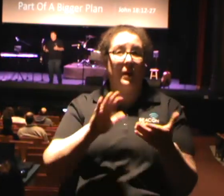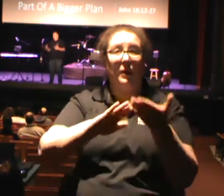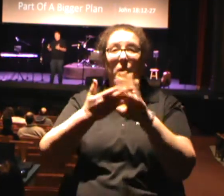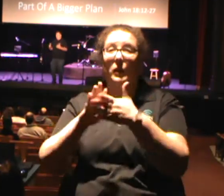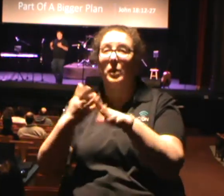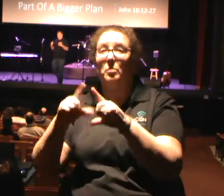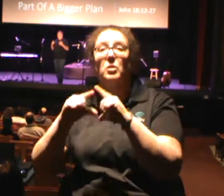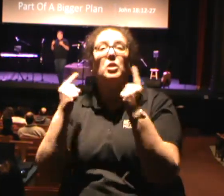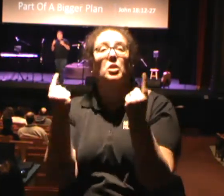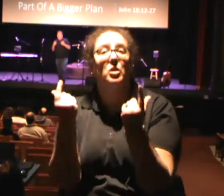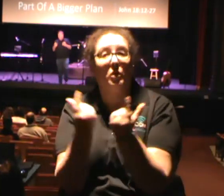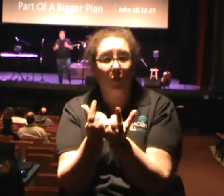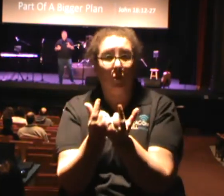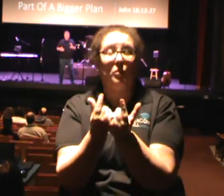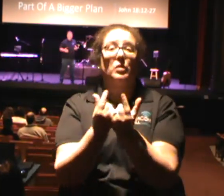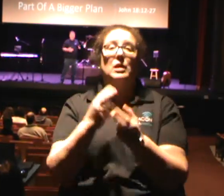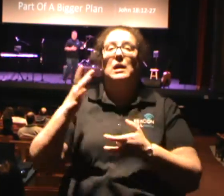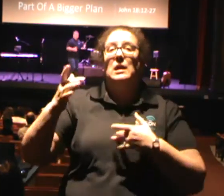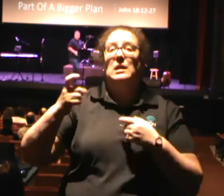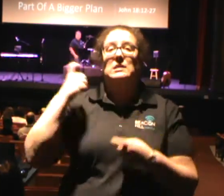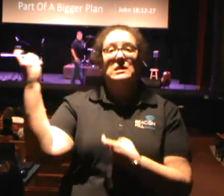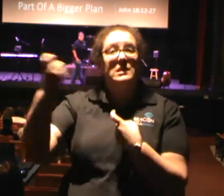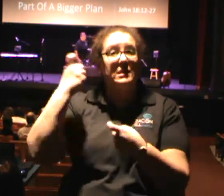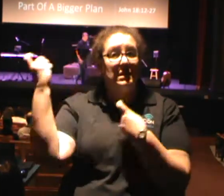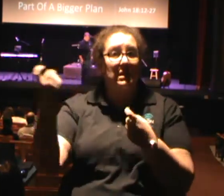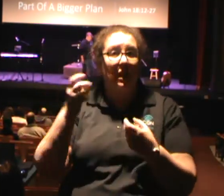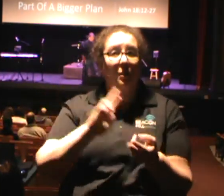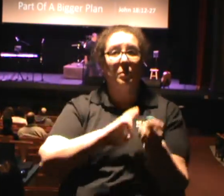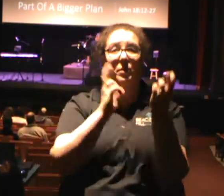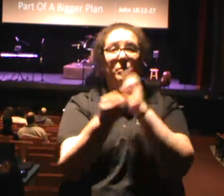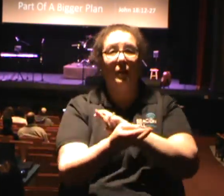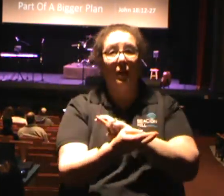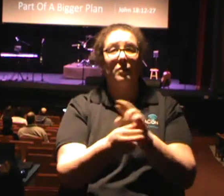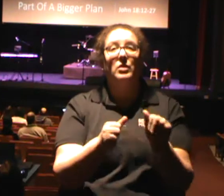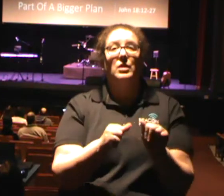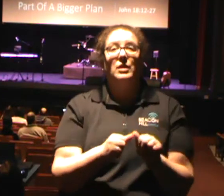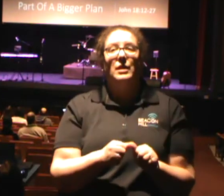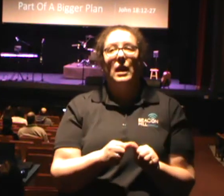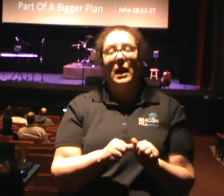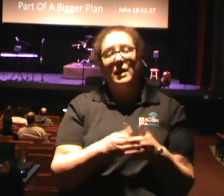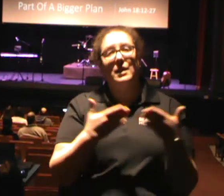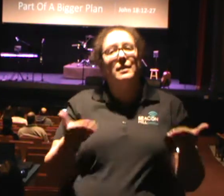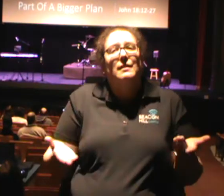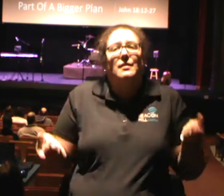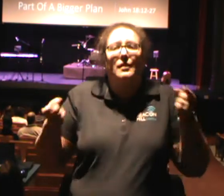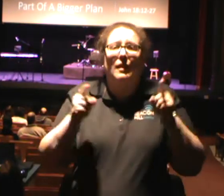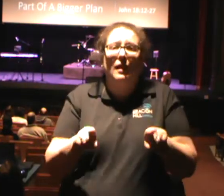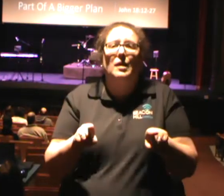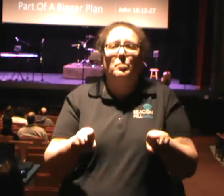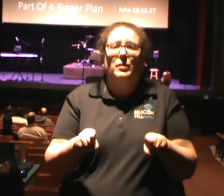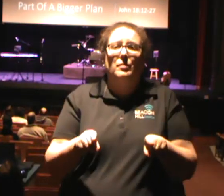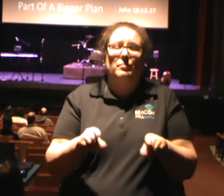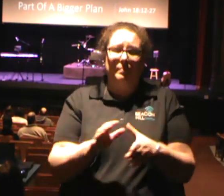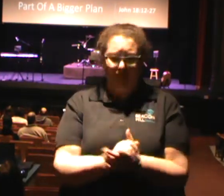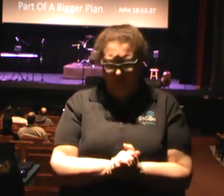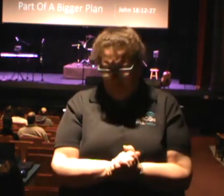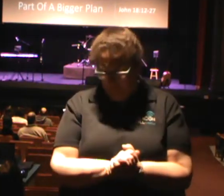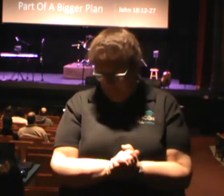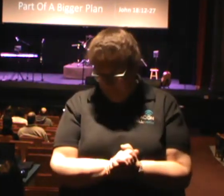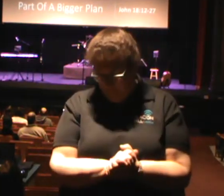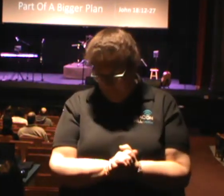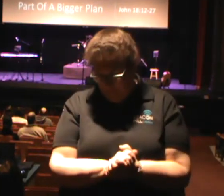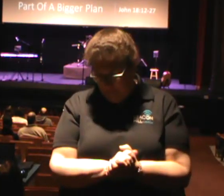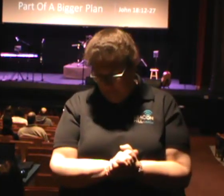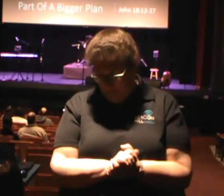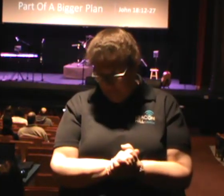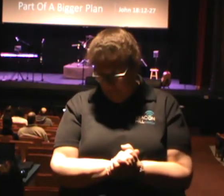groups and celebrate recovery and things that we have during the week because so many times I see people that